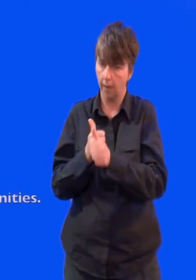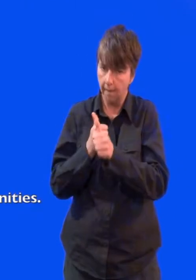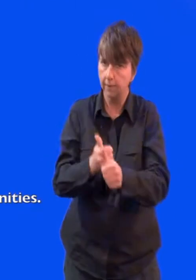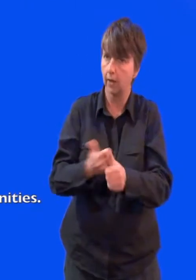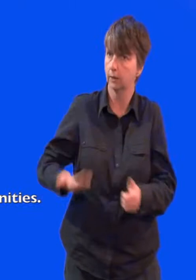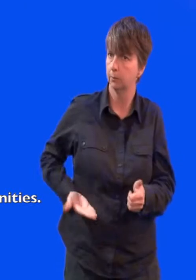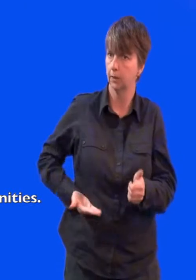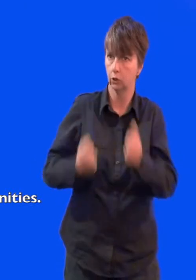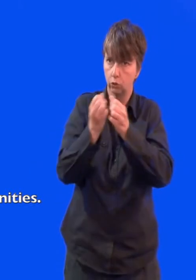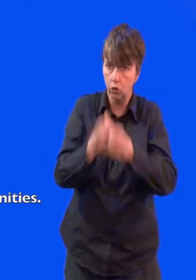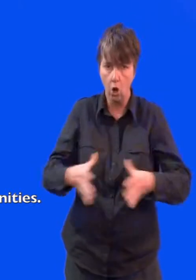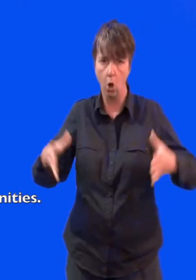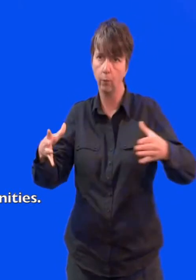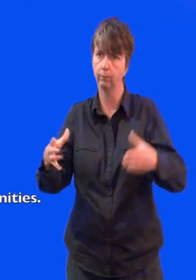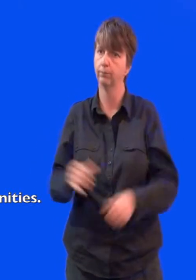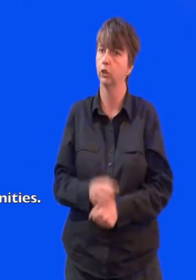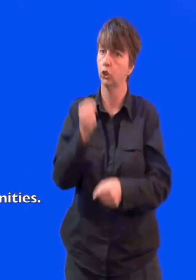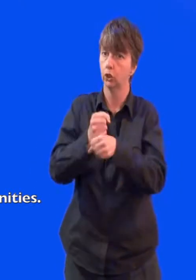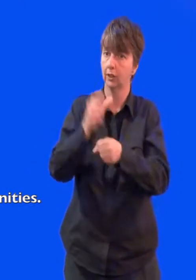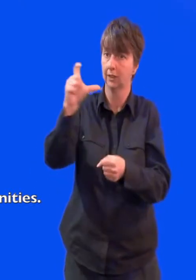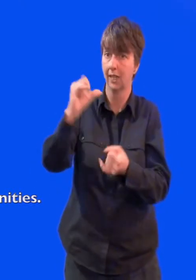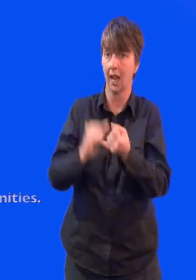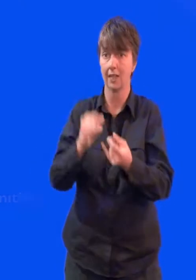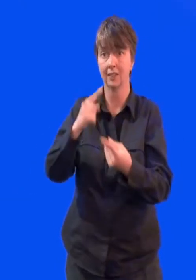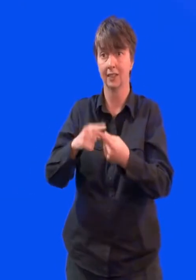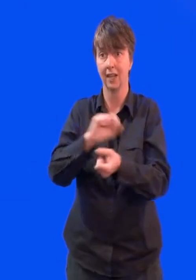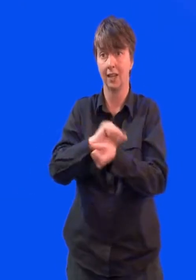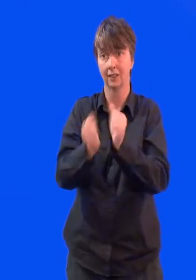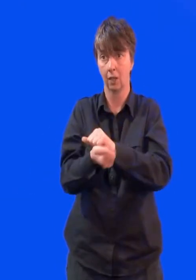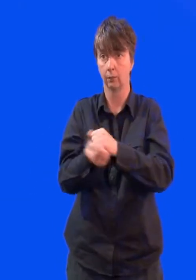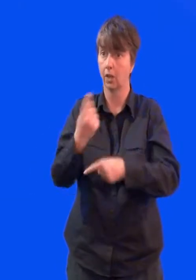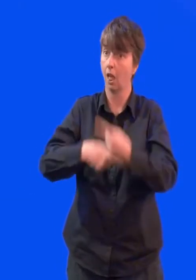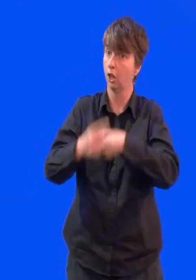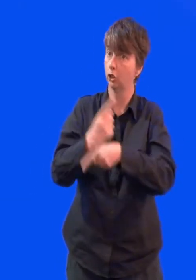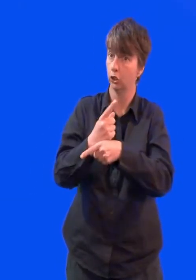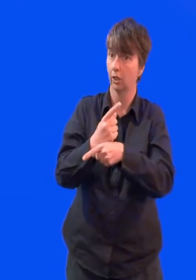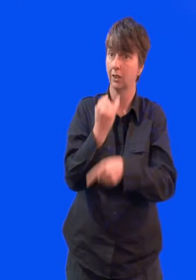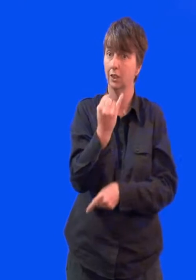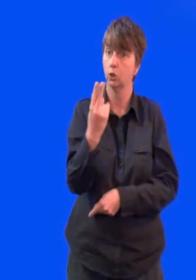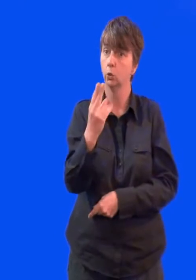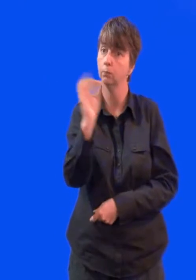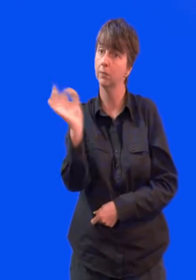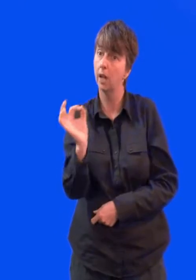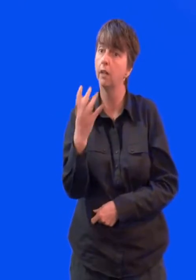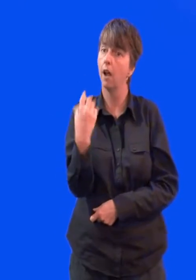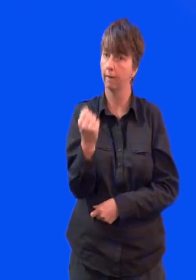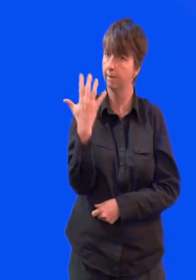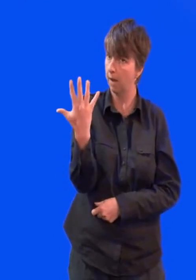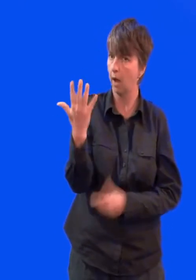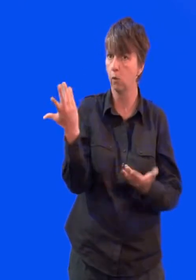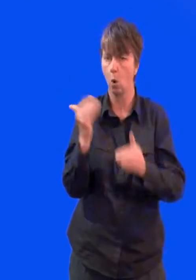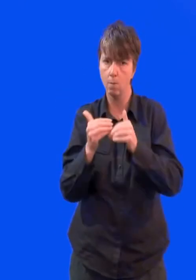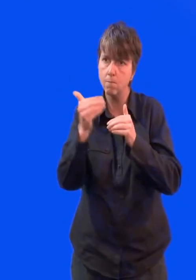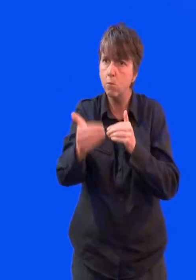also gives us work experience. Steps up apprenticeships. Gives people chances to volunteer. And helps local businesses to grow.